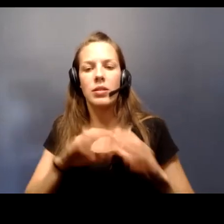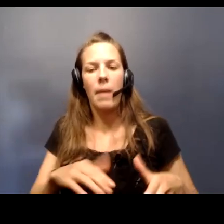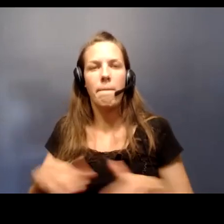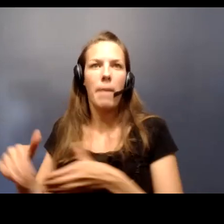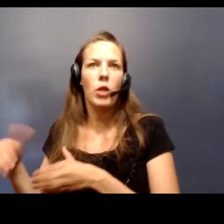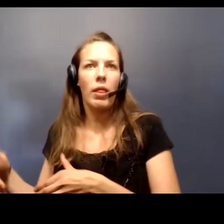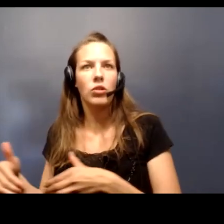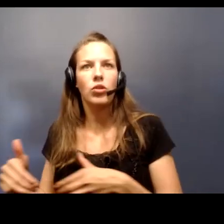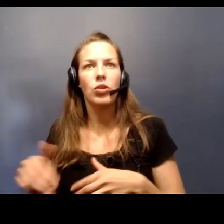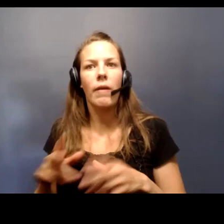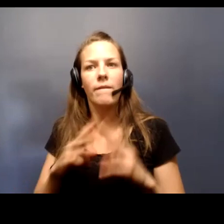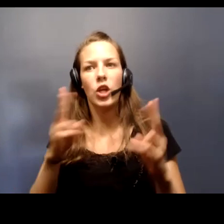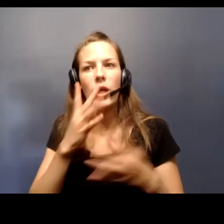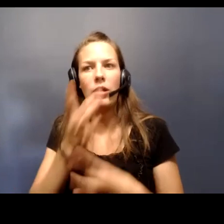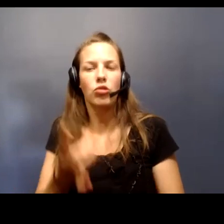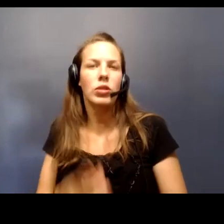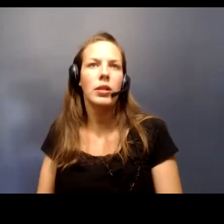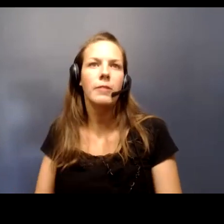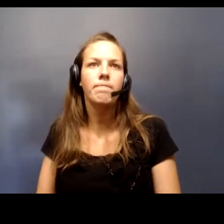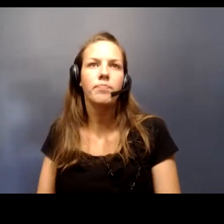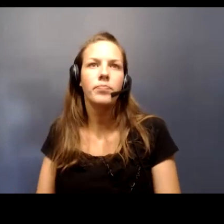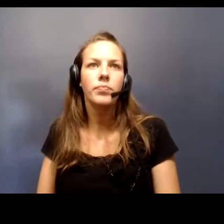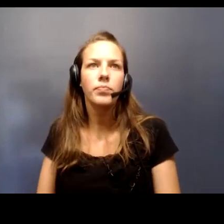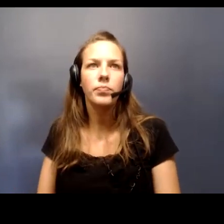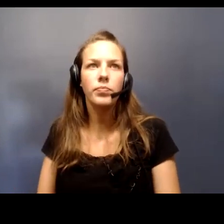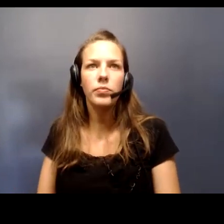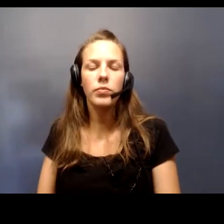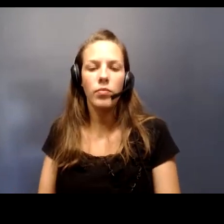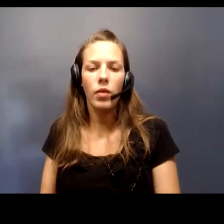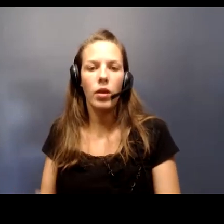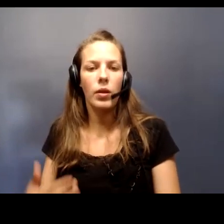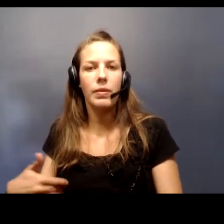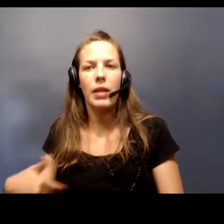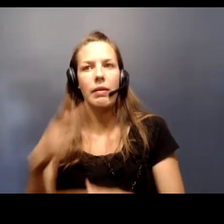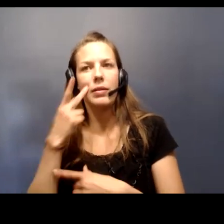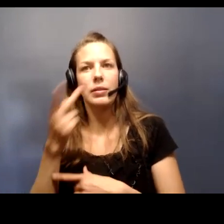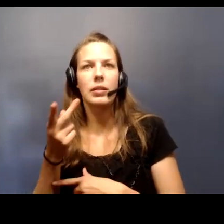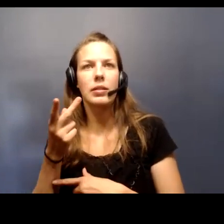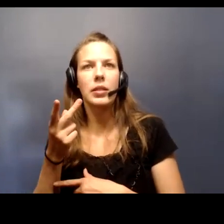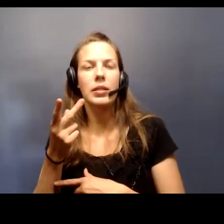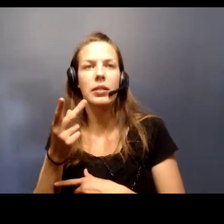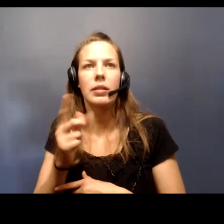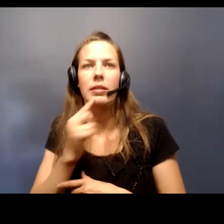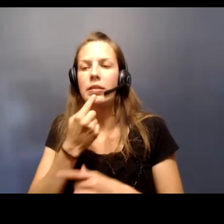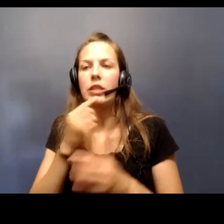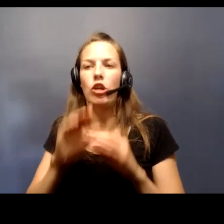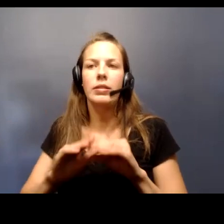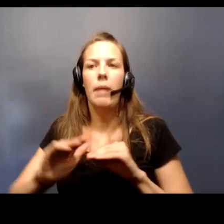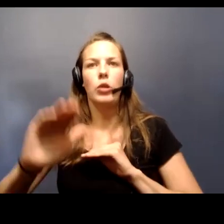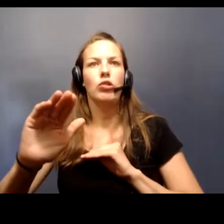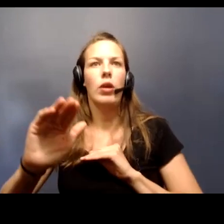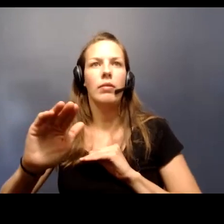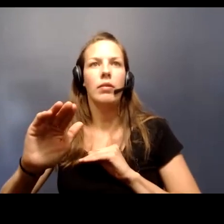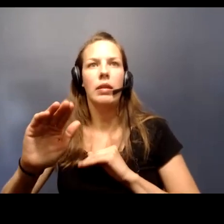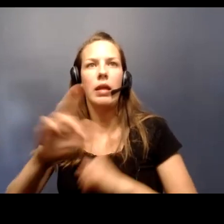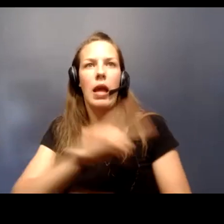we're very interested in. We haven't really seen a serious upward trend in